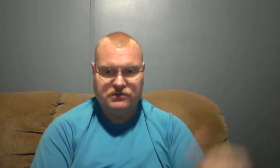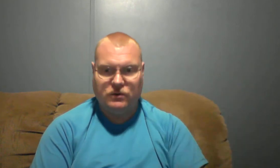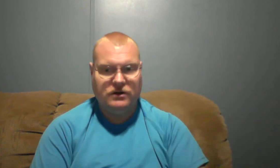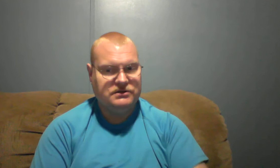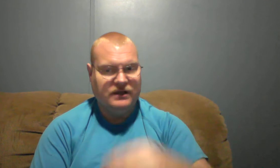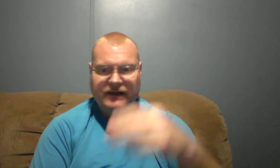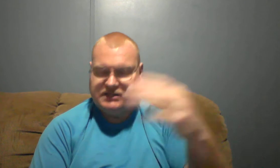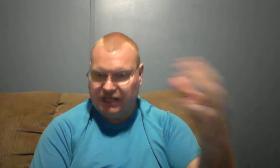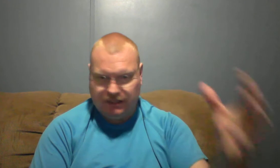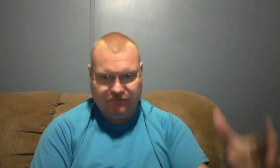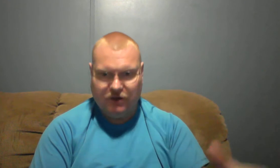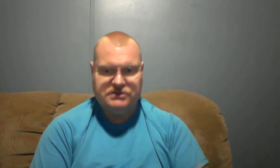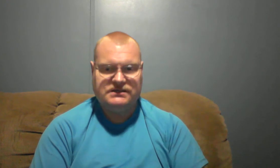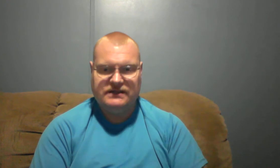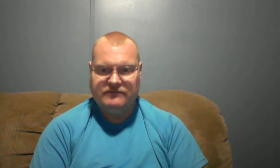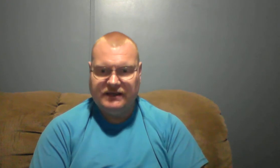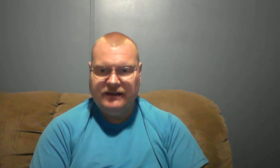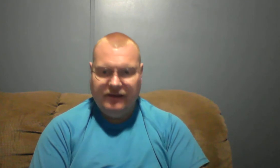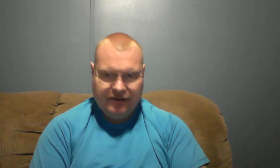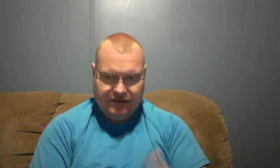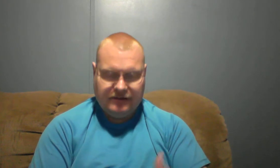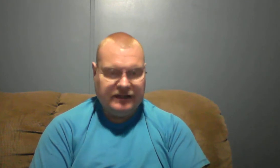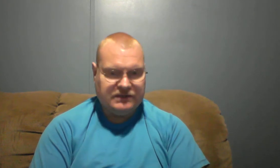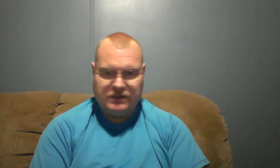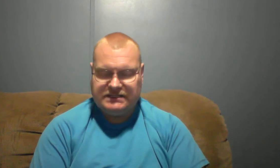words change verses and everything and that's what he's done